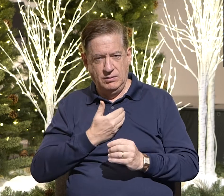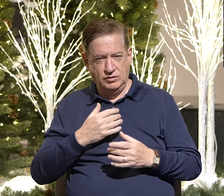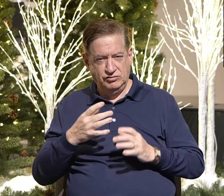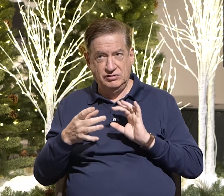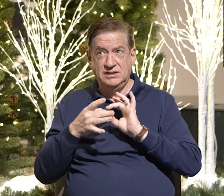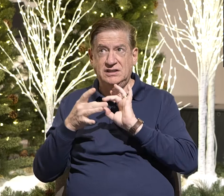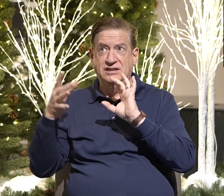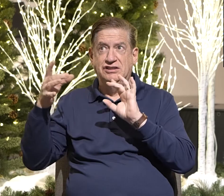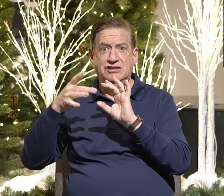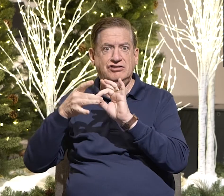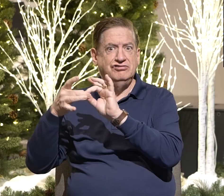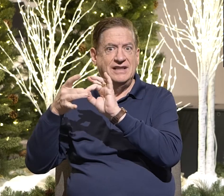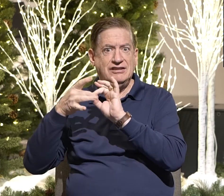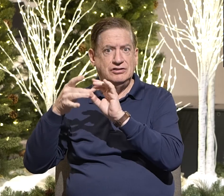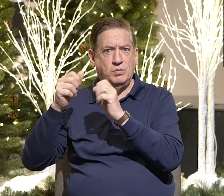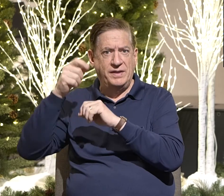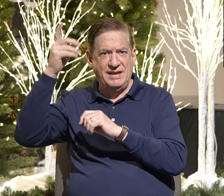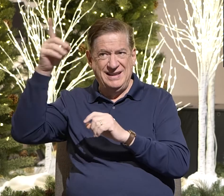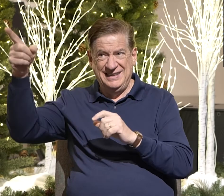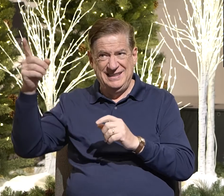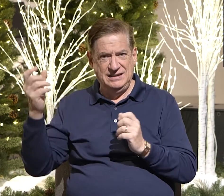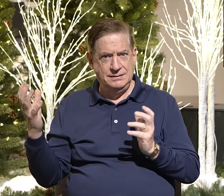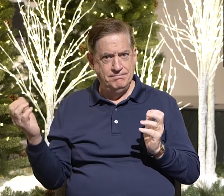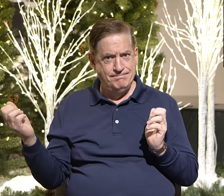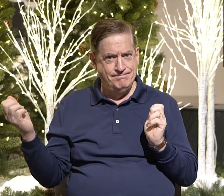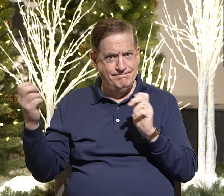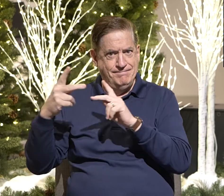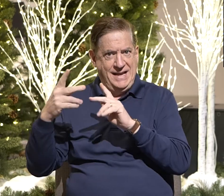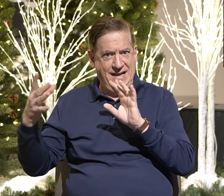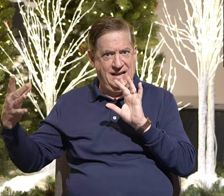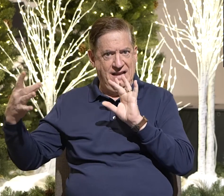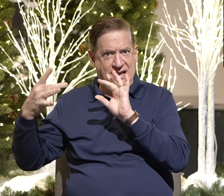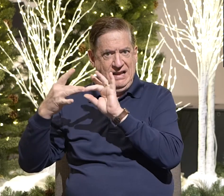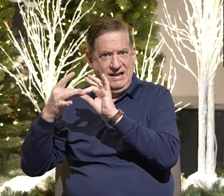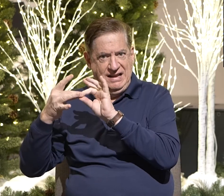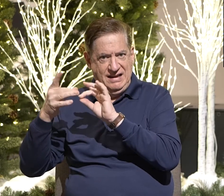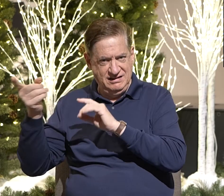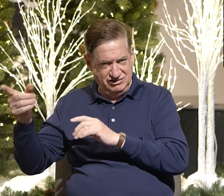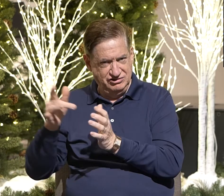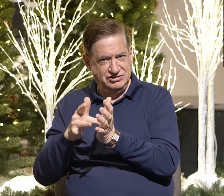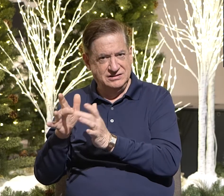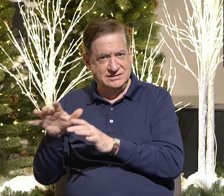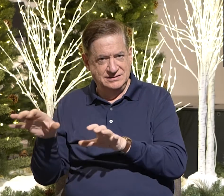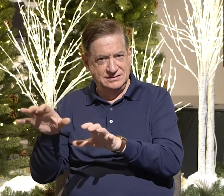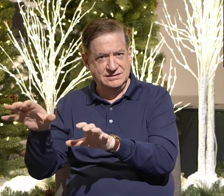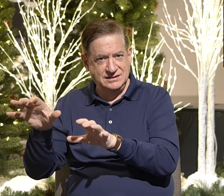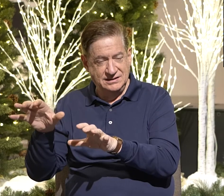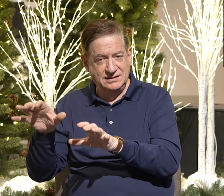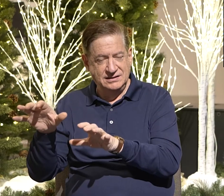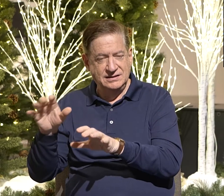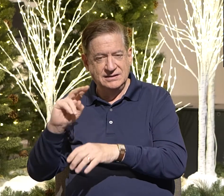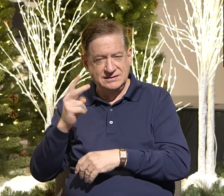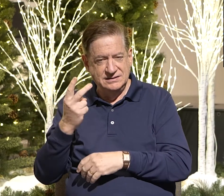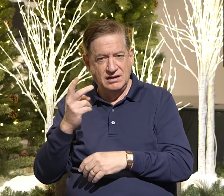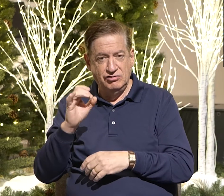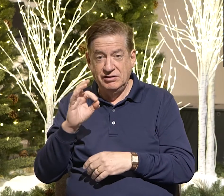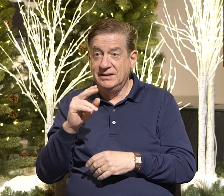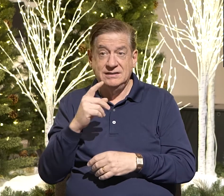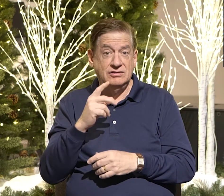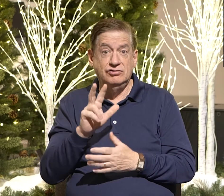restored it. In accepting him truly as your saver and following him, following him is the only way.